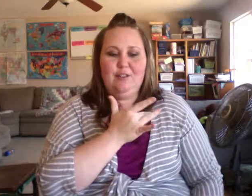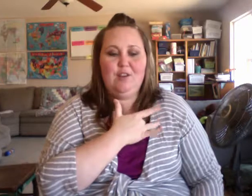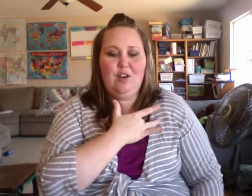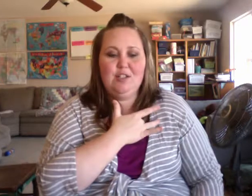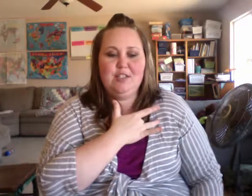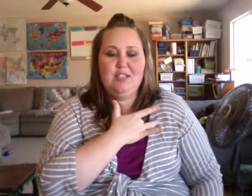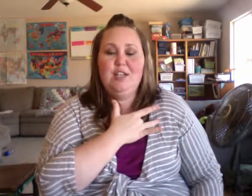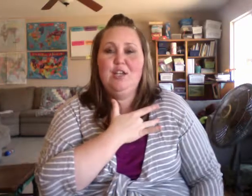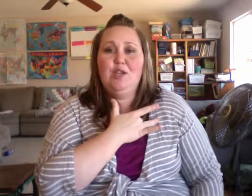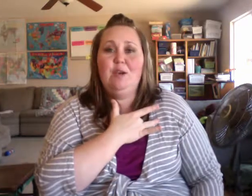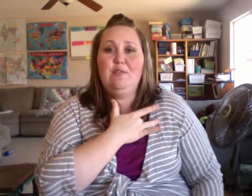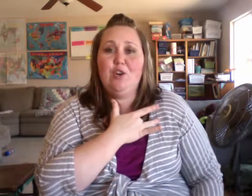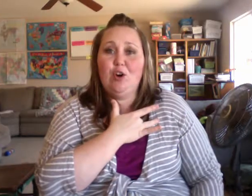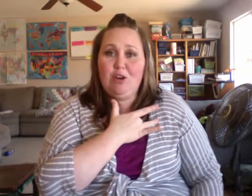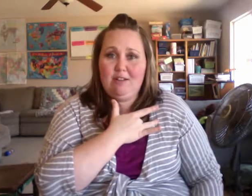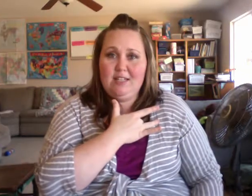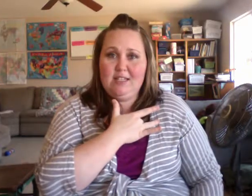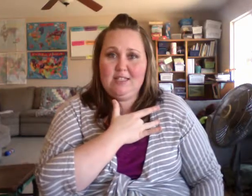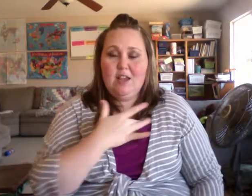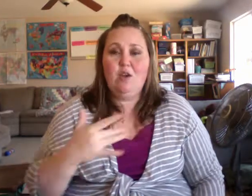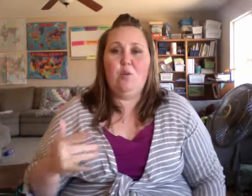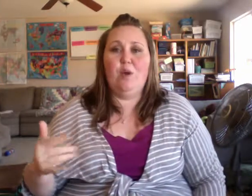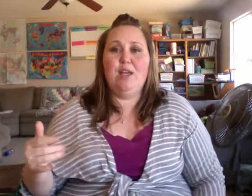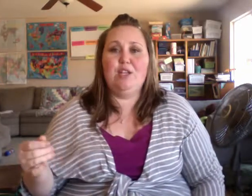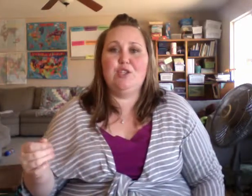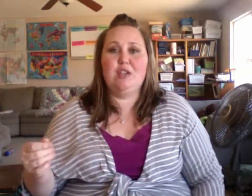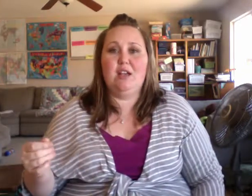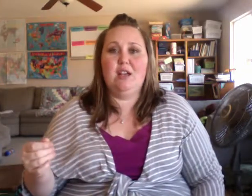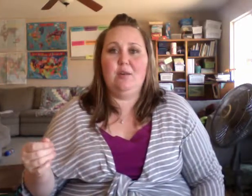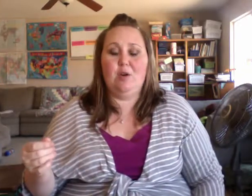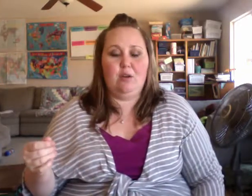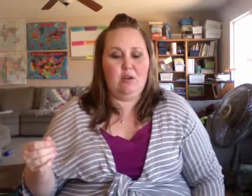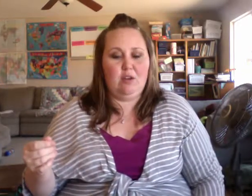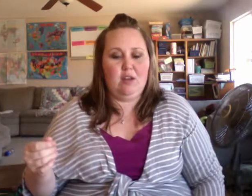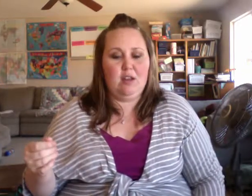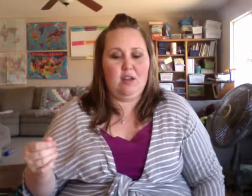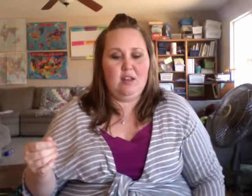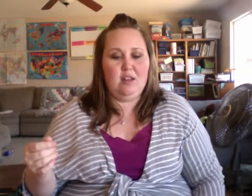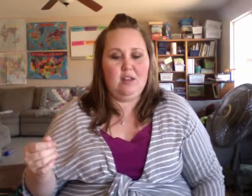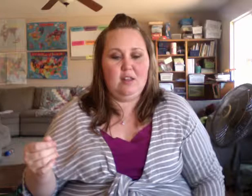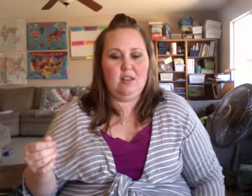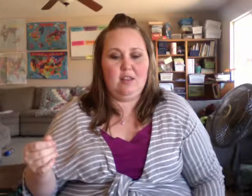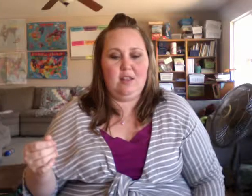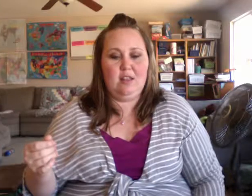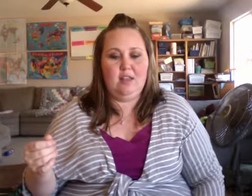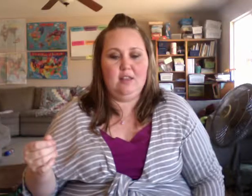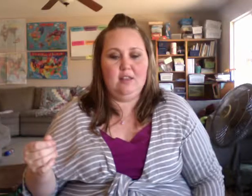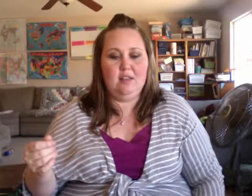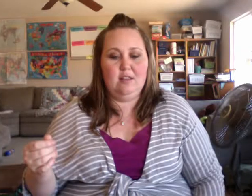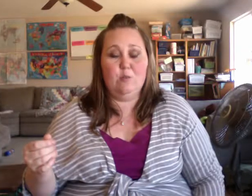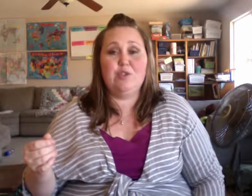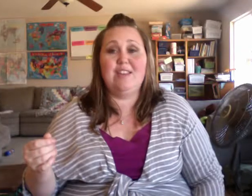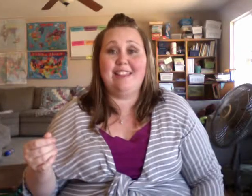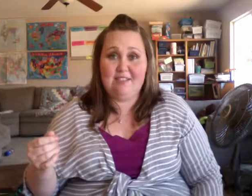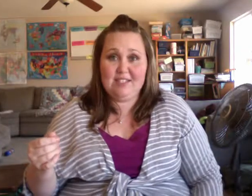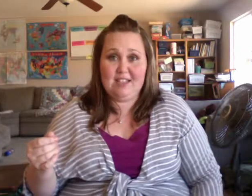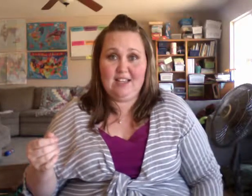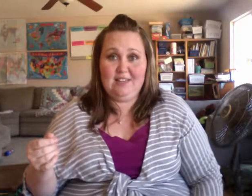your heart. You have your arteries, which are on the left side